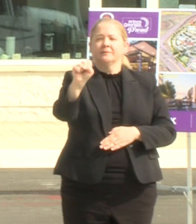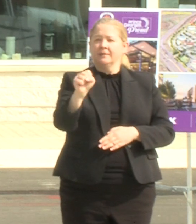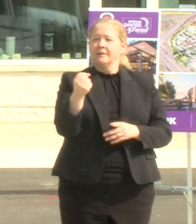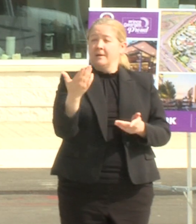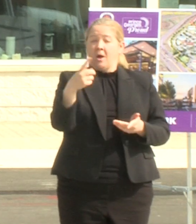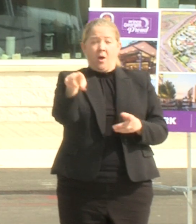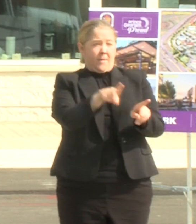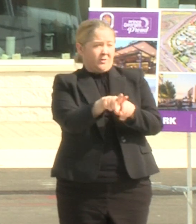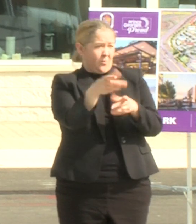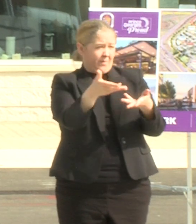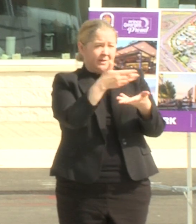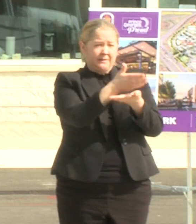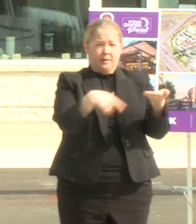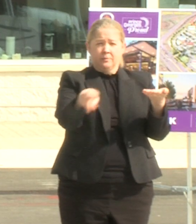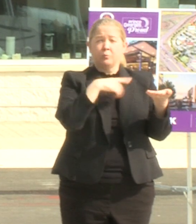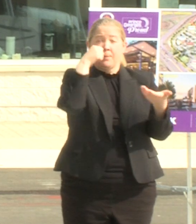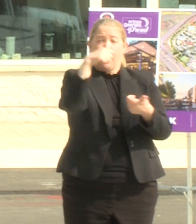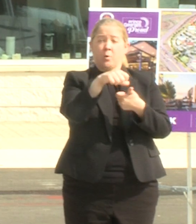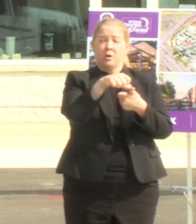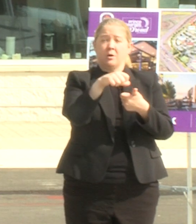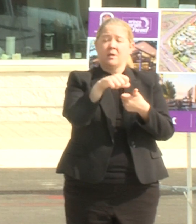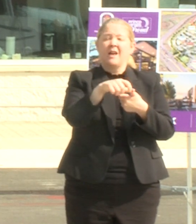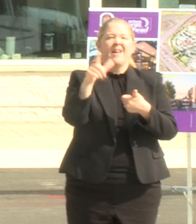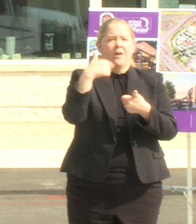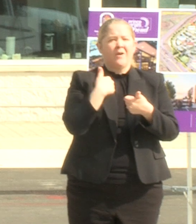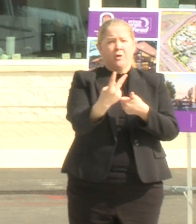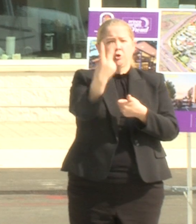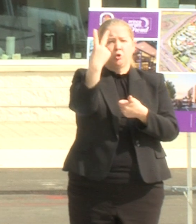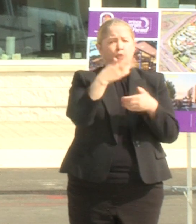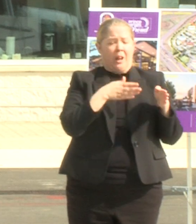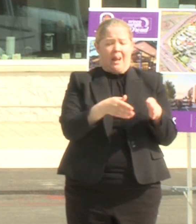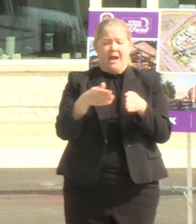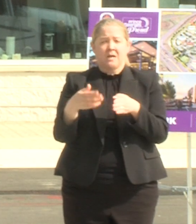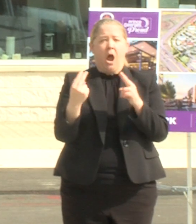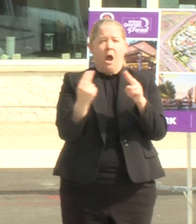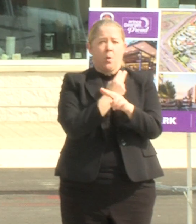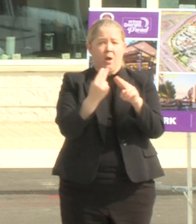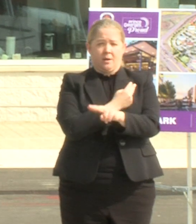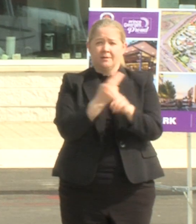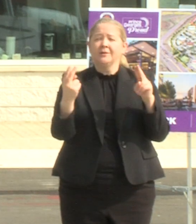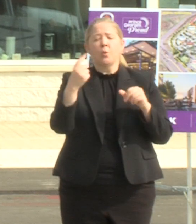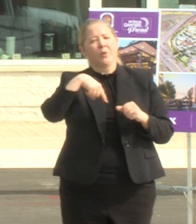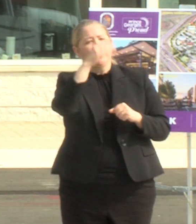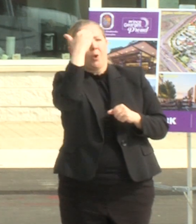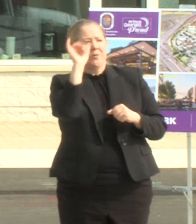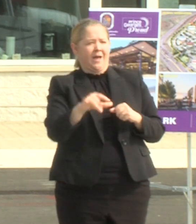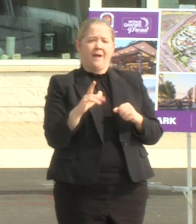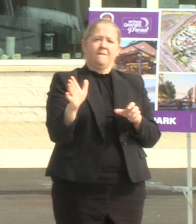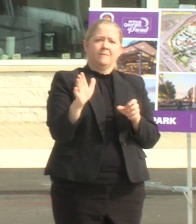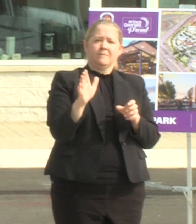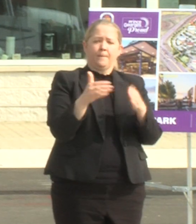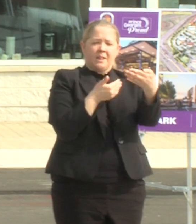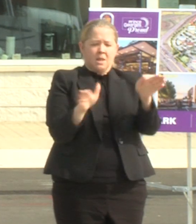was a two-lane highway at the time so right now we know that that block can have reaches full potential and we're